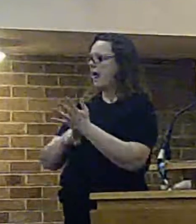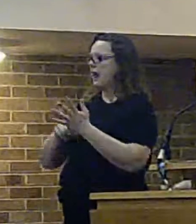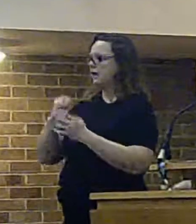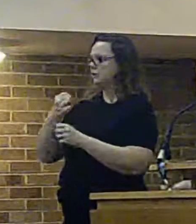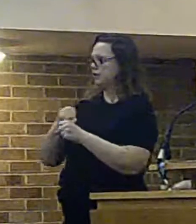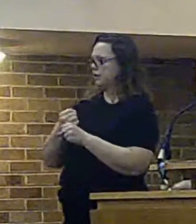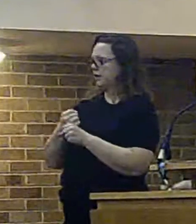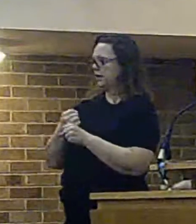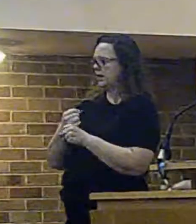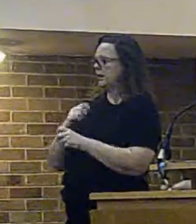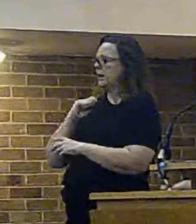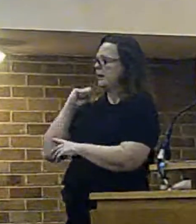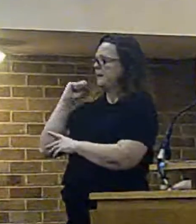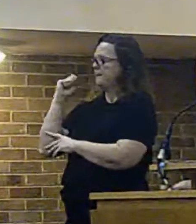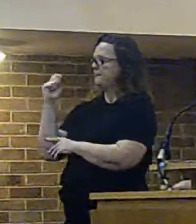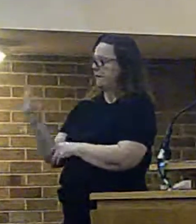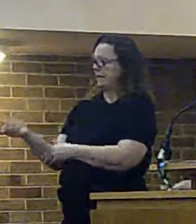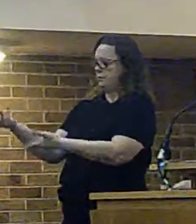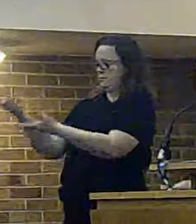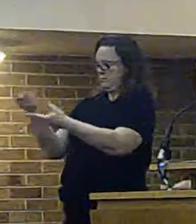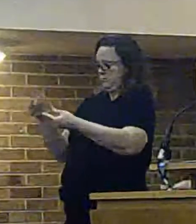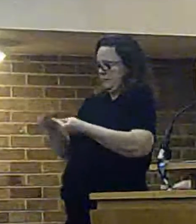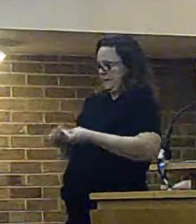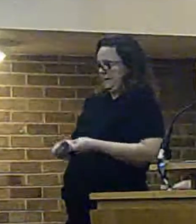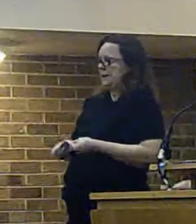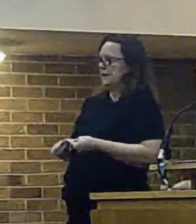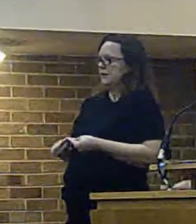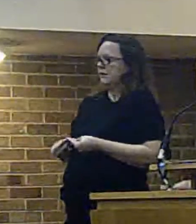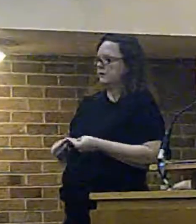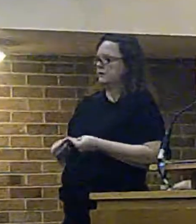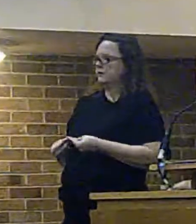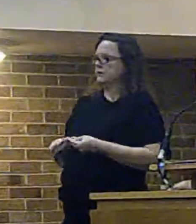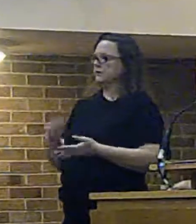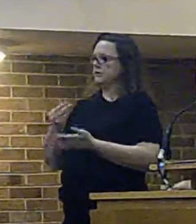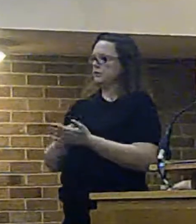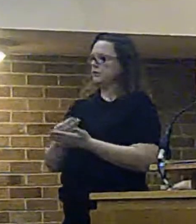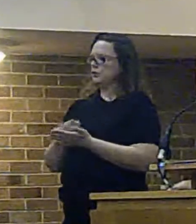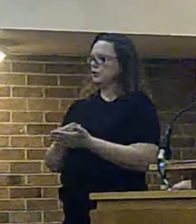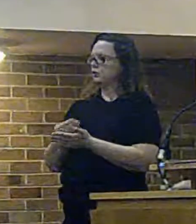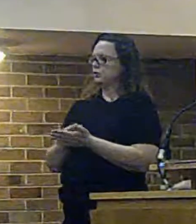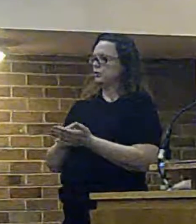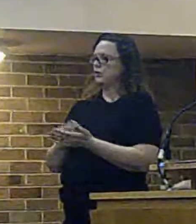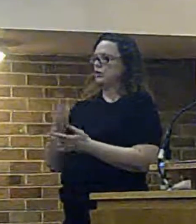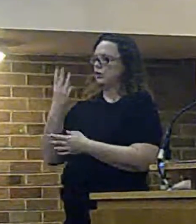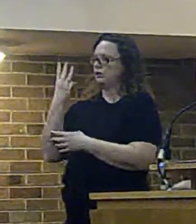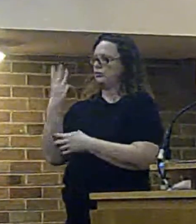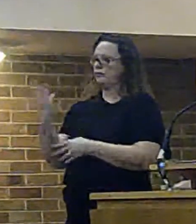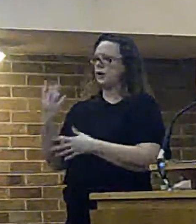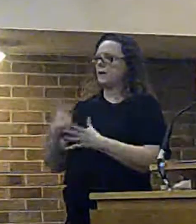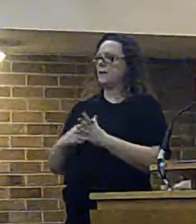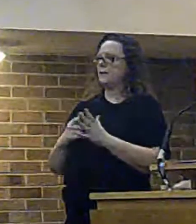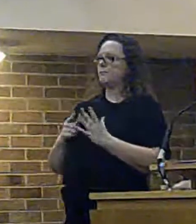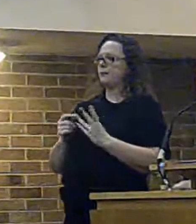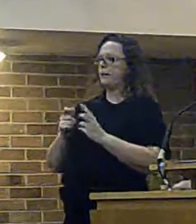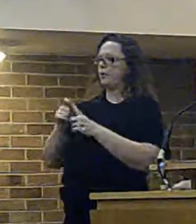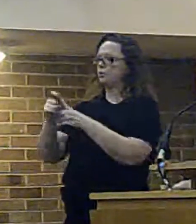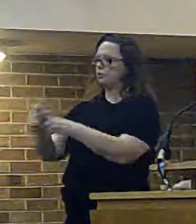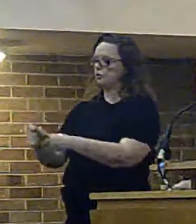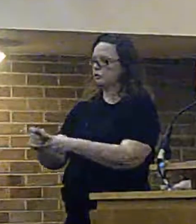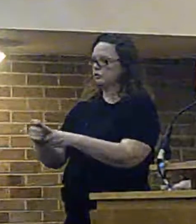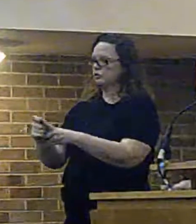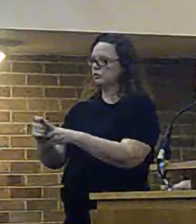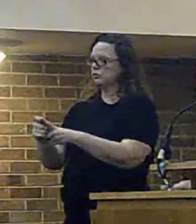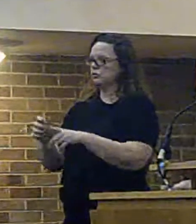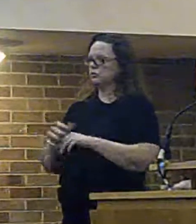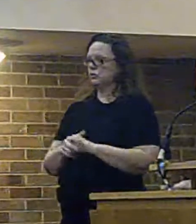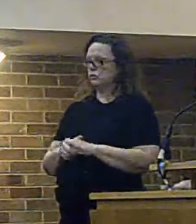full amount of capital bid to fund our three merger proposals the existing library site is owned by will and